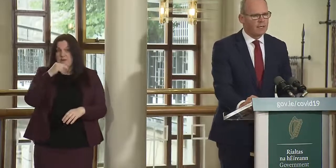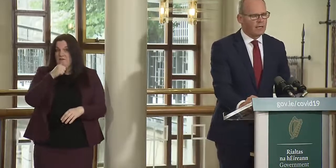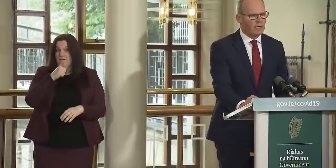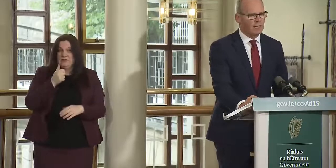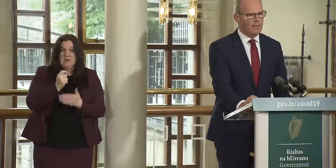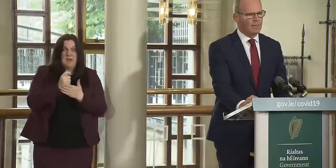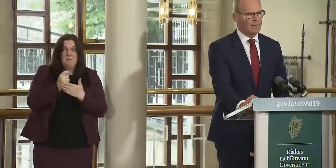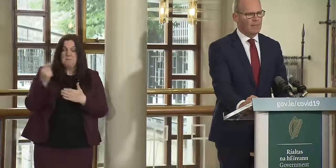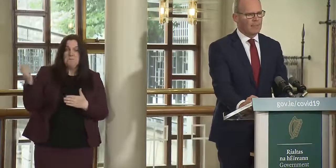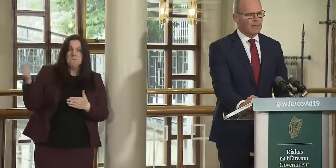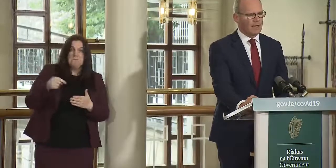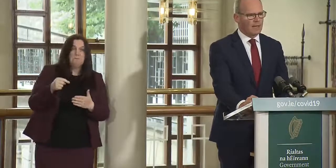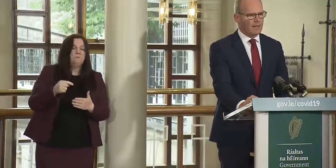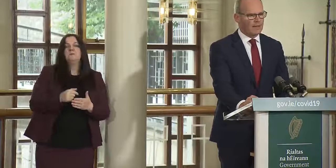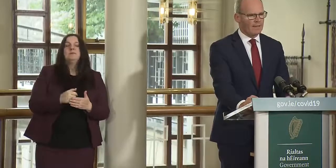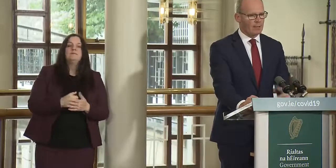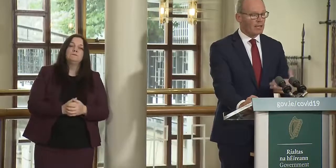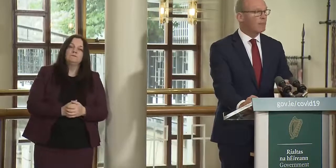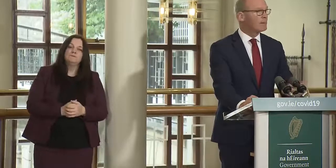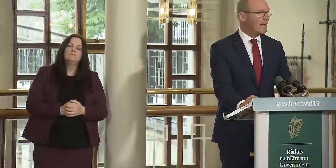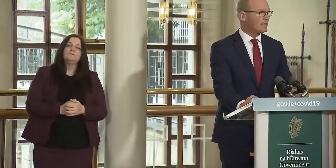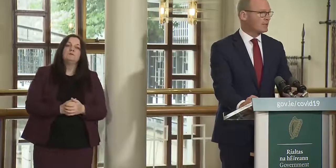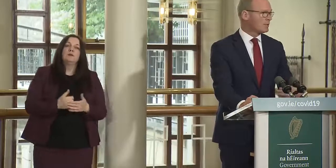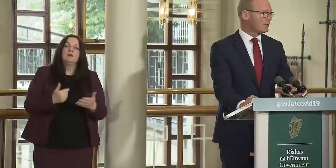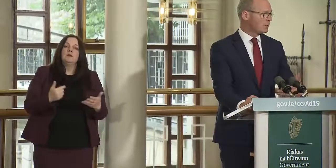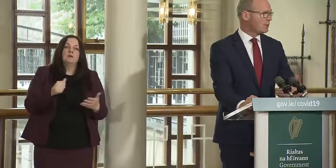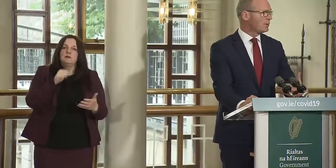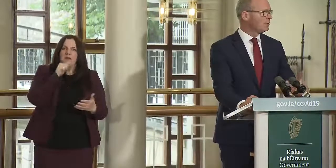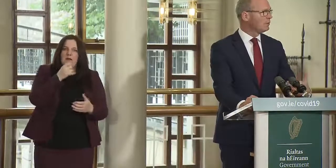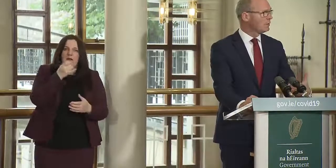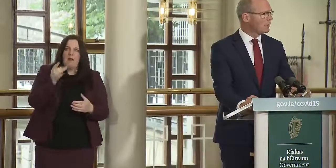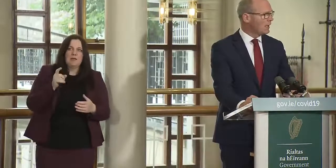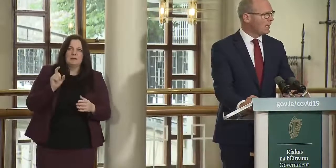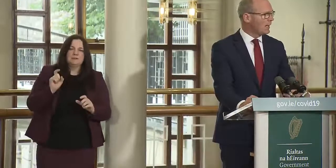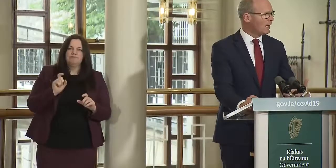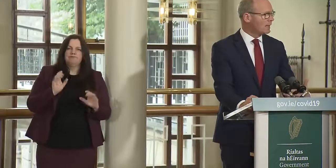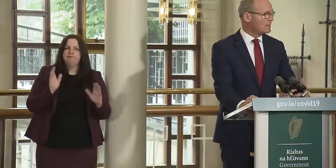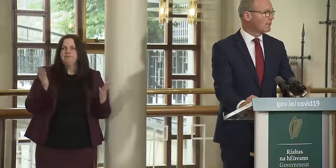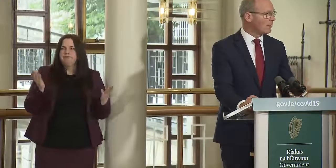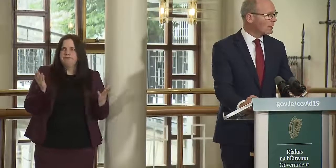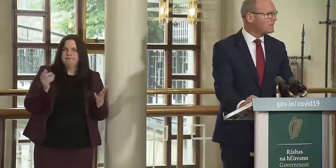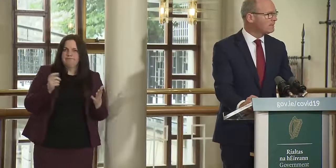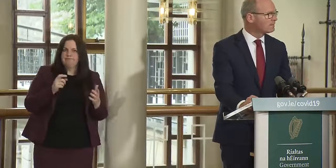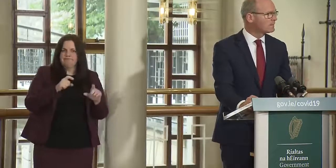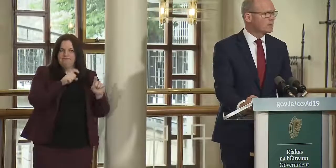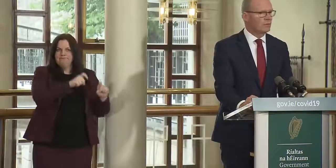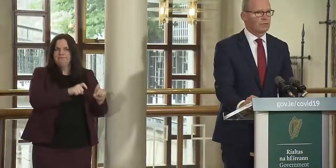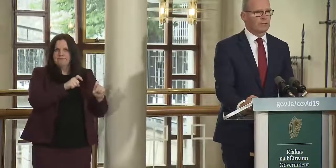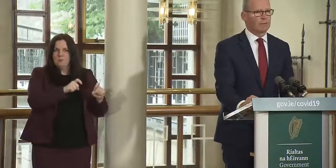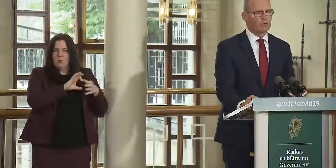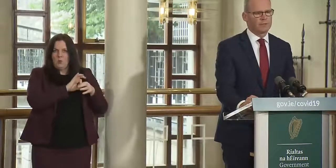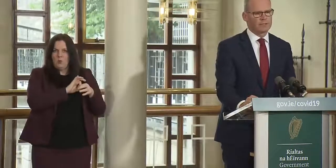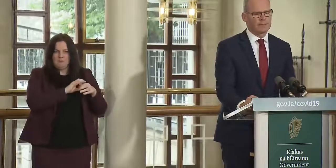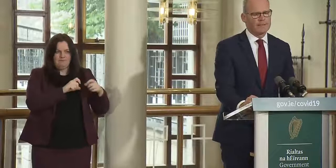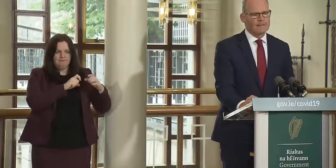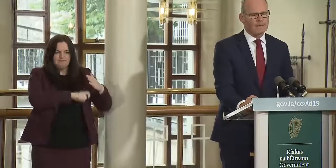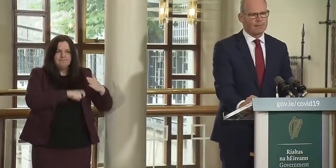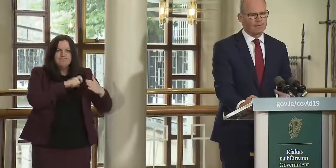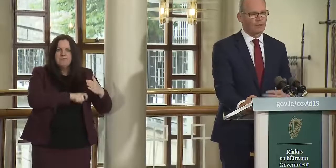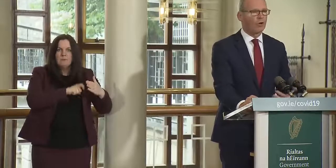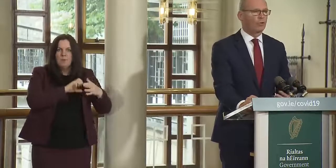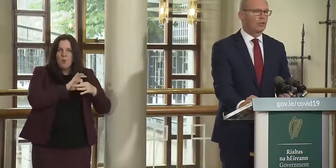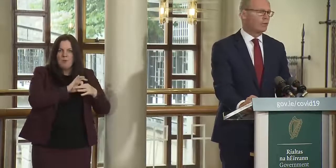um they will not be asked to uh self-quarantine or restrict their movements